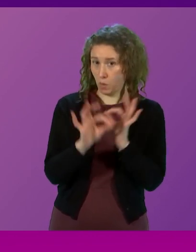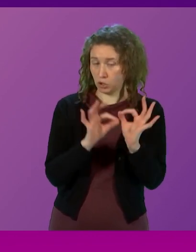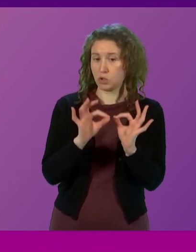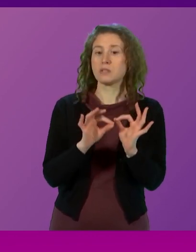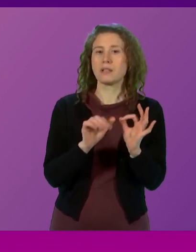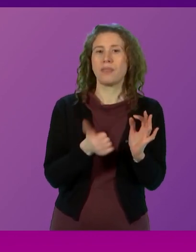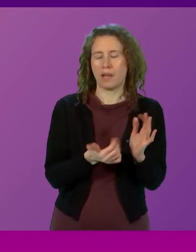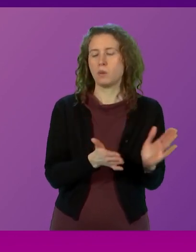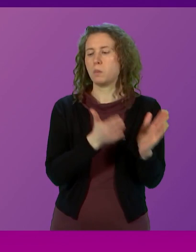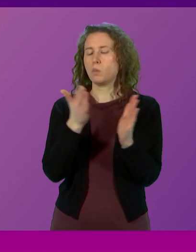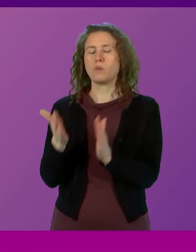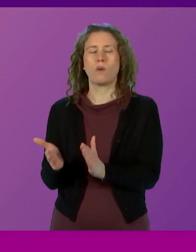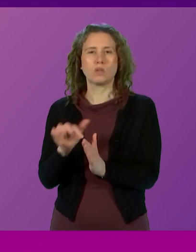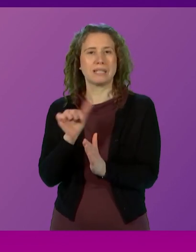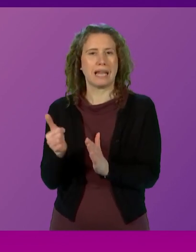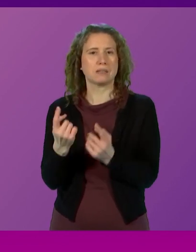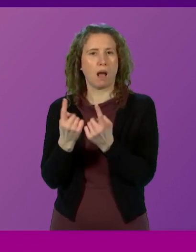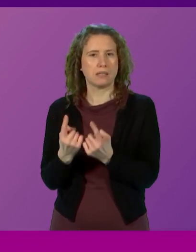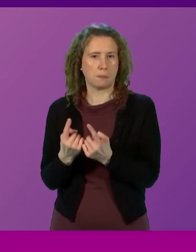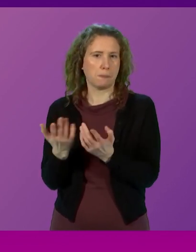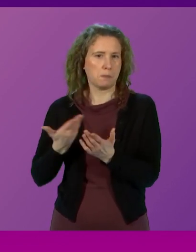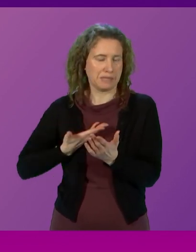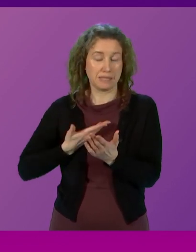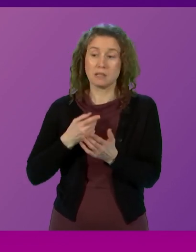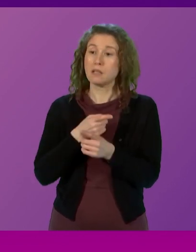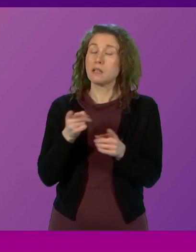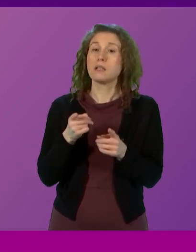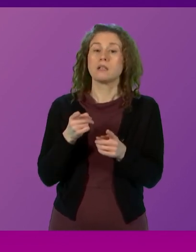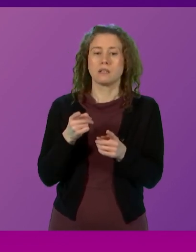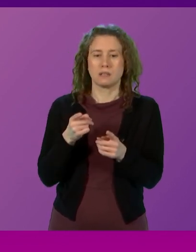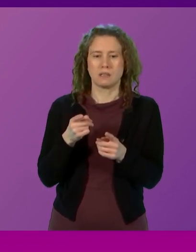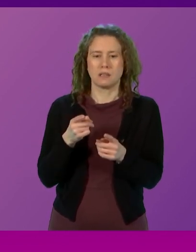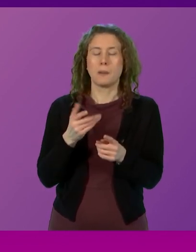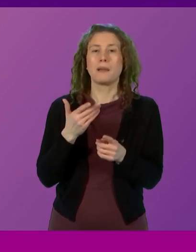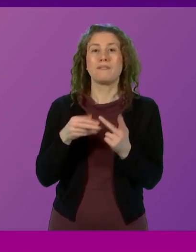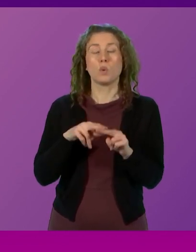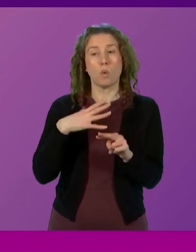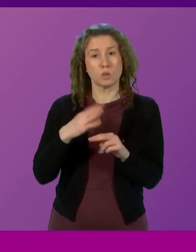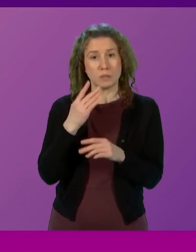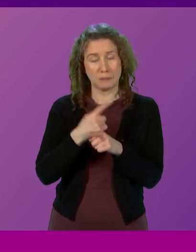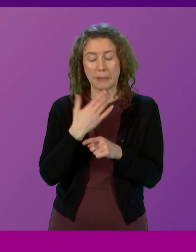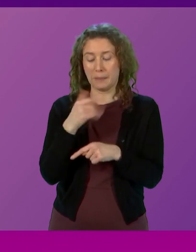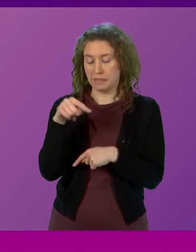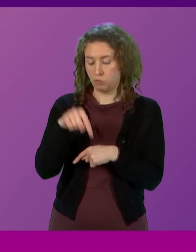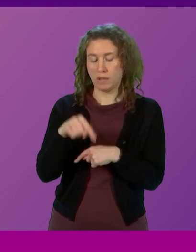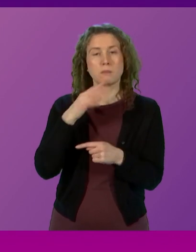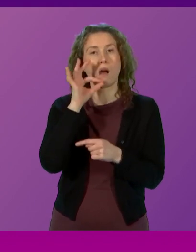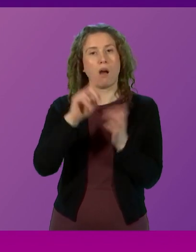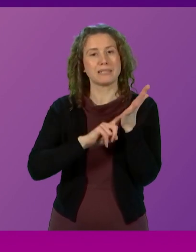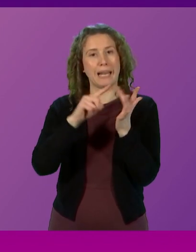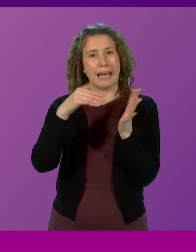on to the next item of business. I'd be grateful if all members who wish to ask a question were to press their request to speak buttons now. And I call Liz Smith.